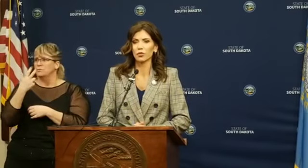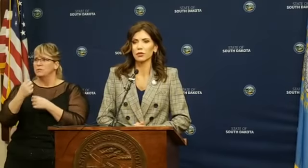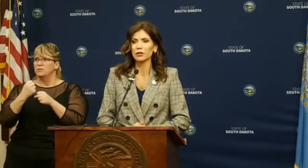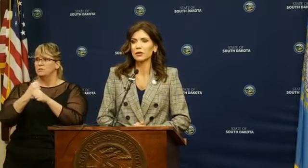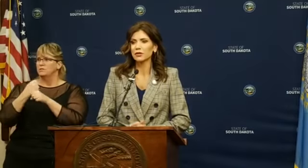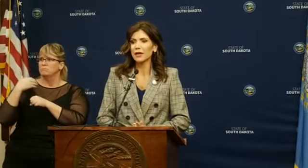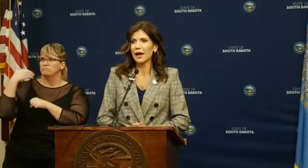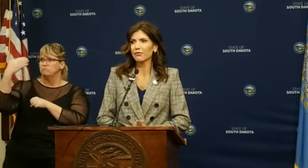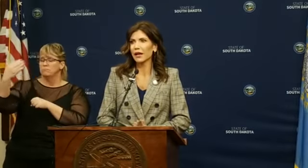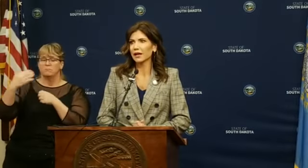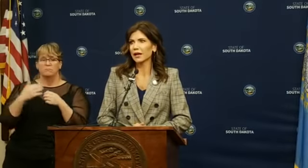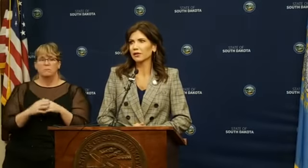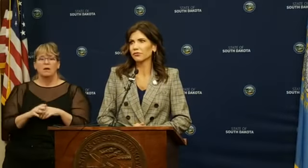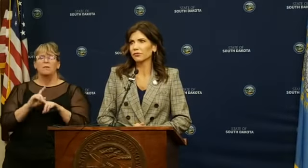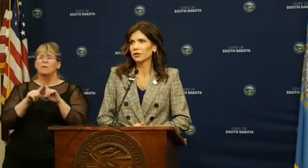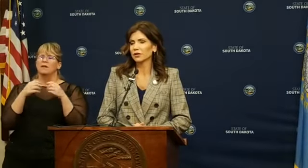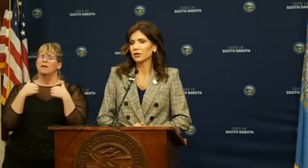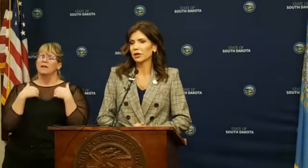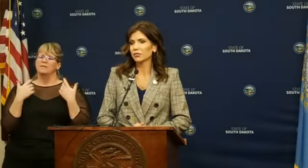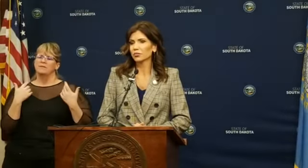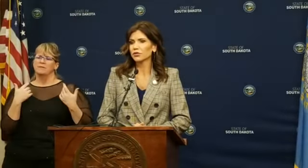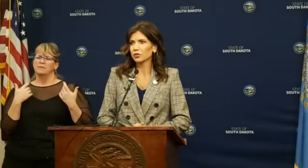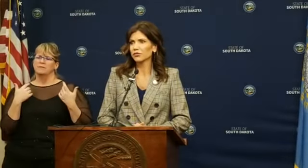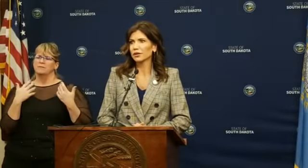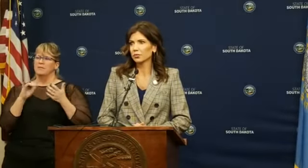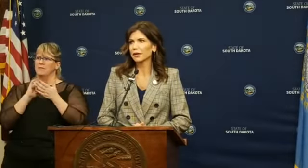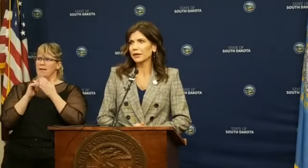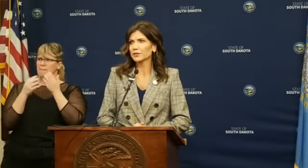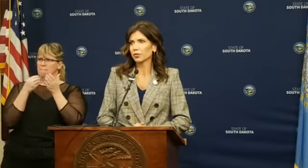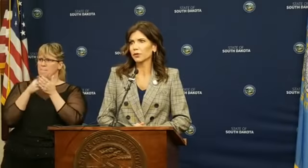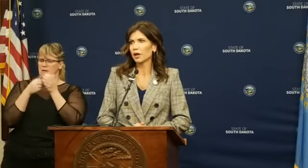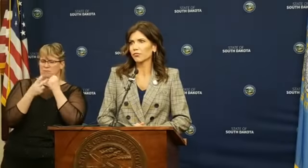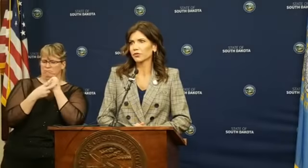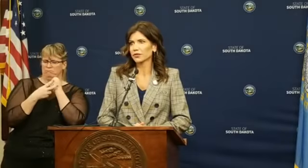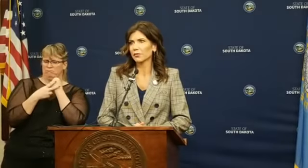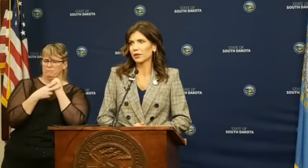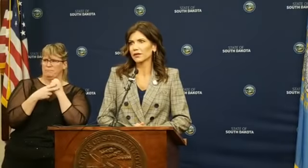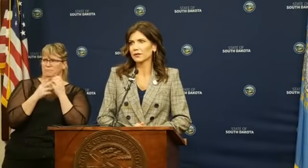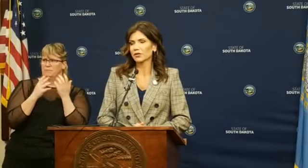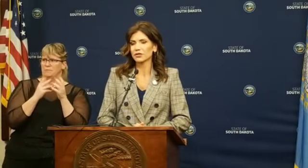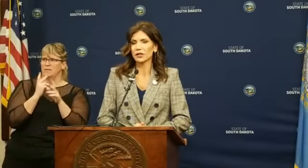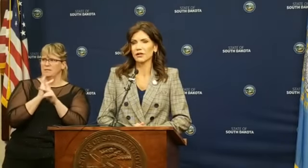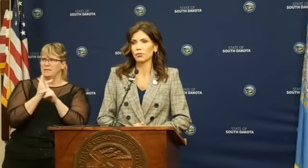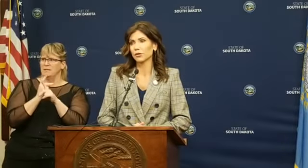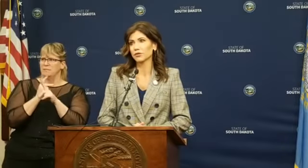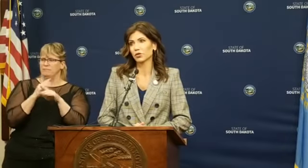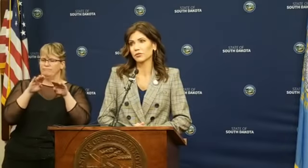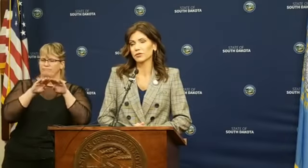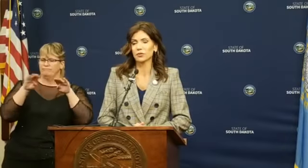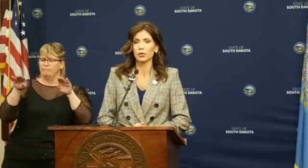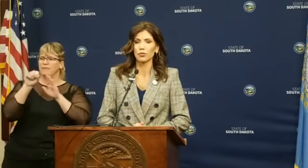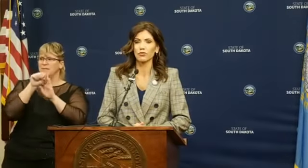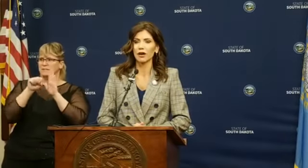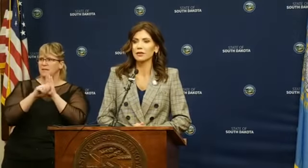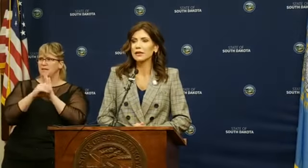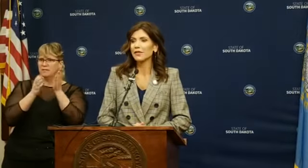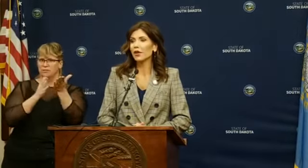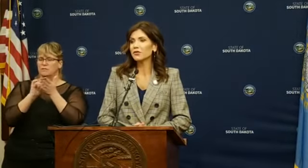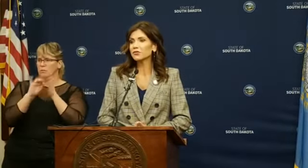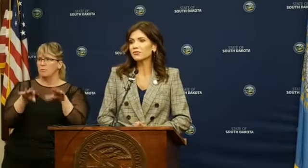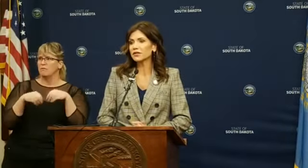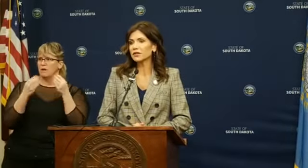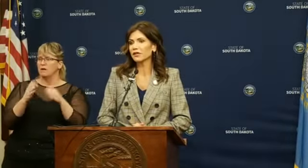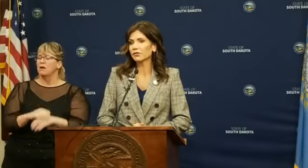going forward. To have that kind of reserve in place will be helpful stabilizing our state government and the services that we provide.